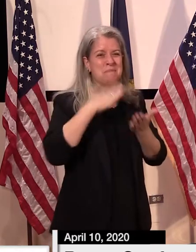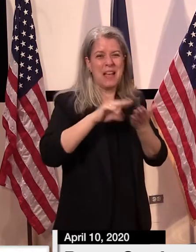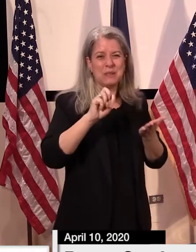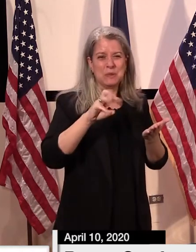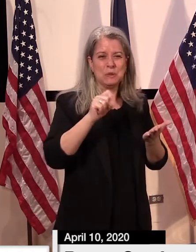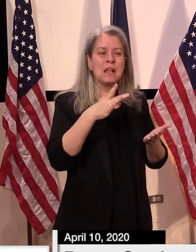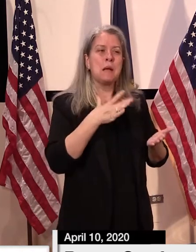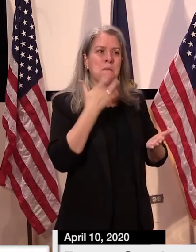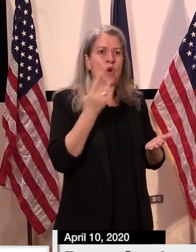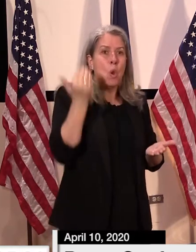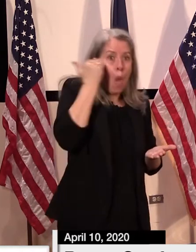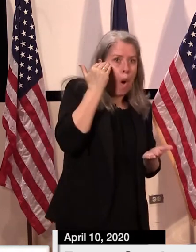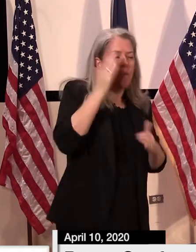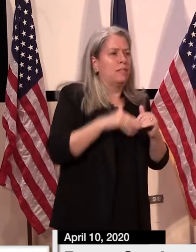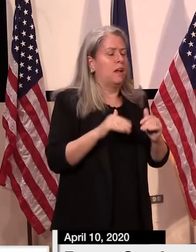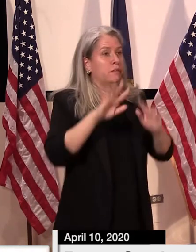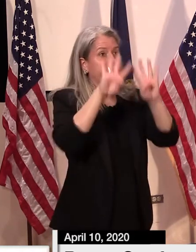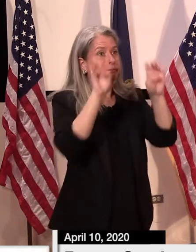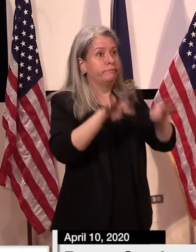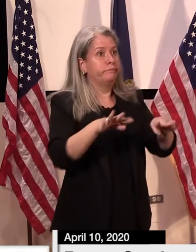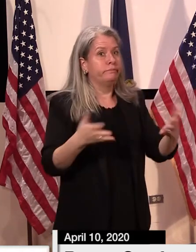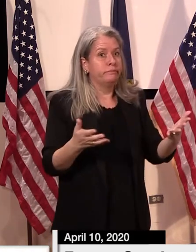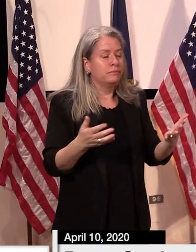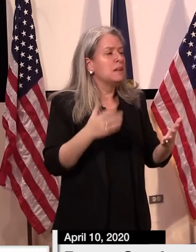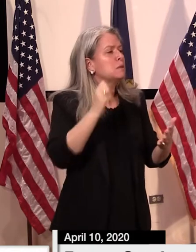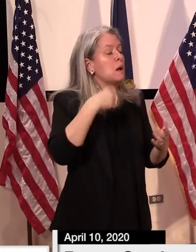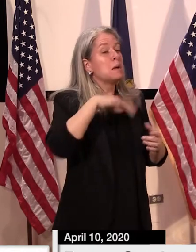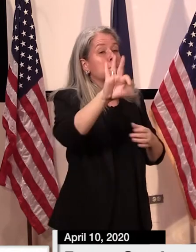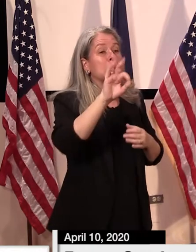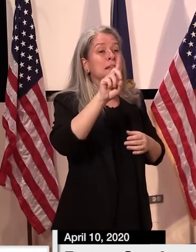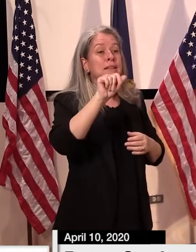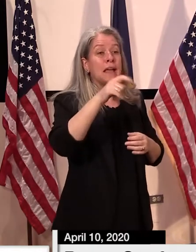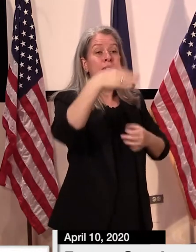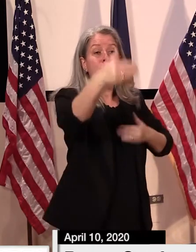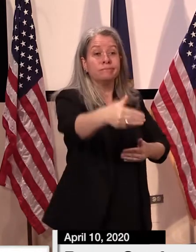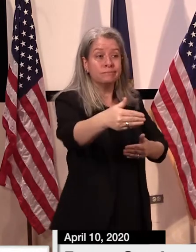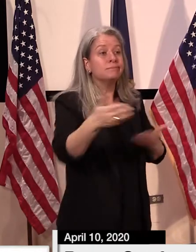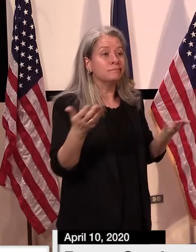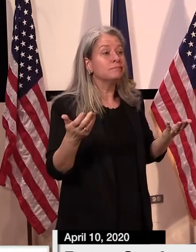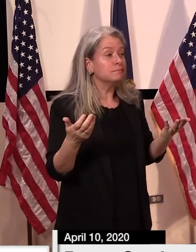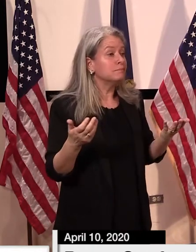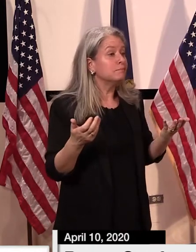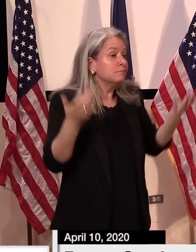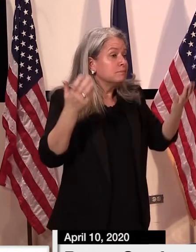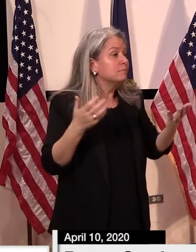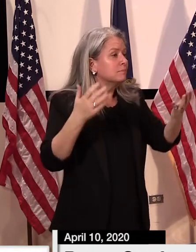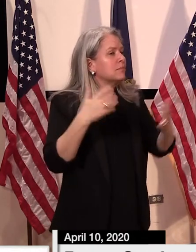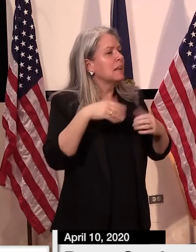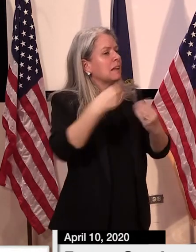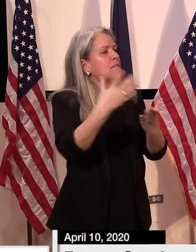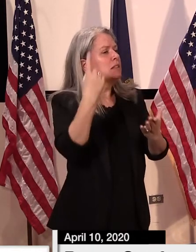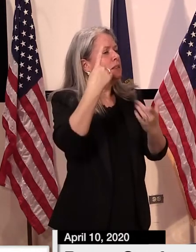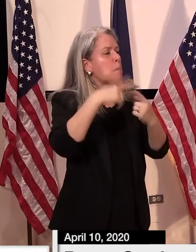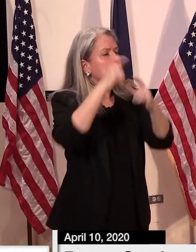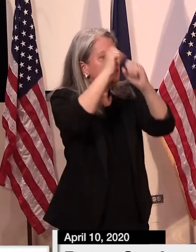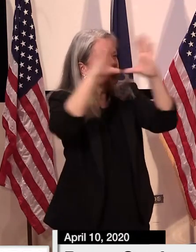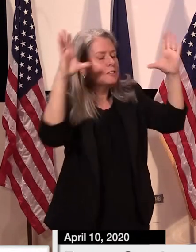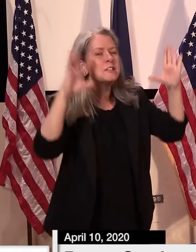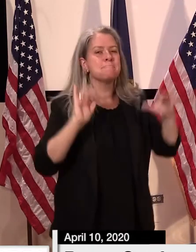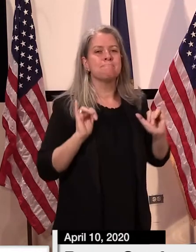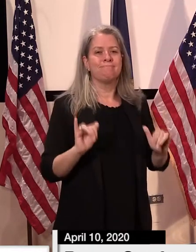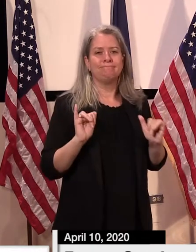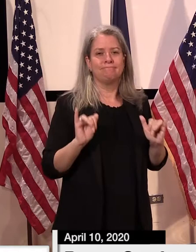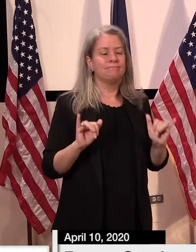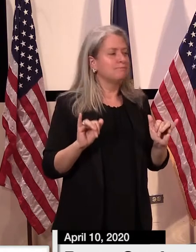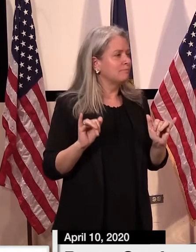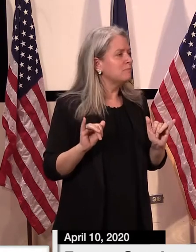So picking a date for me was to make sure that it was a safe date that I believe that we